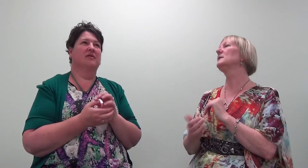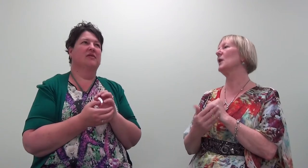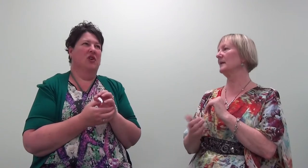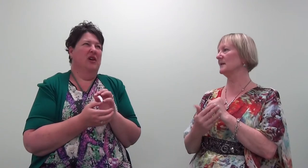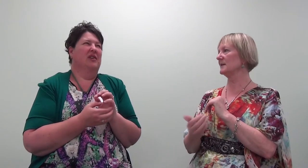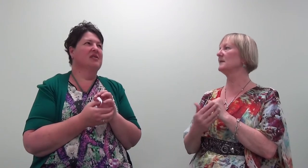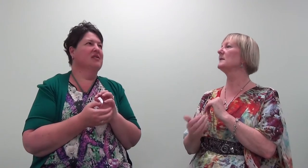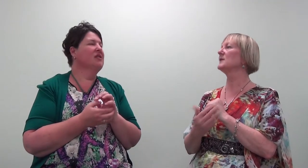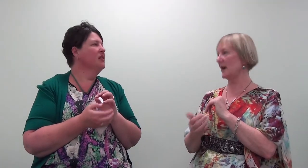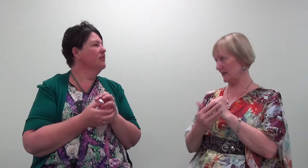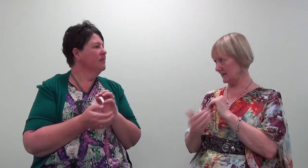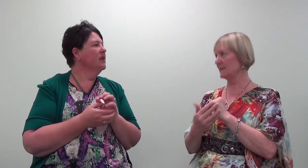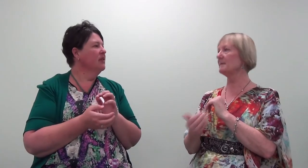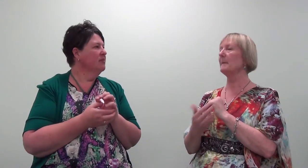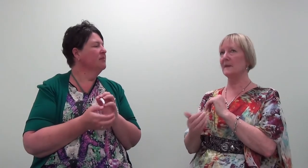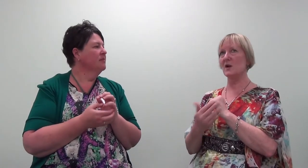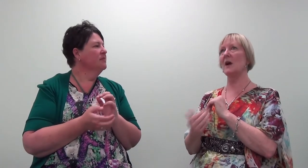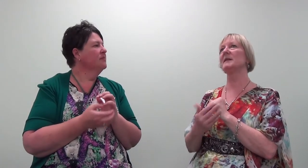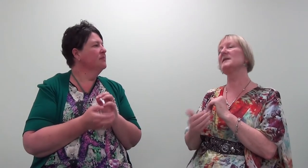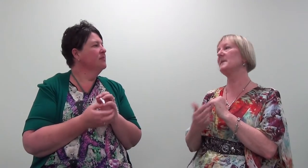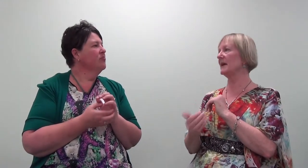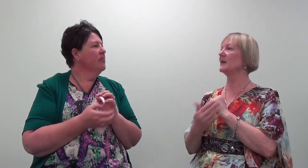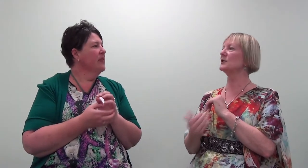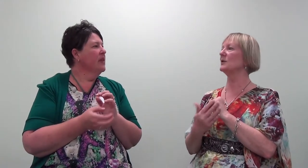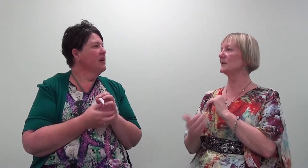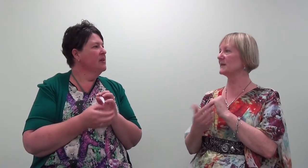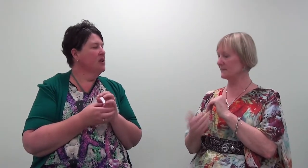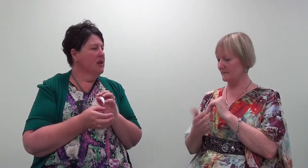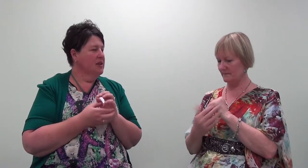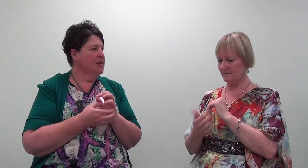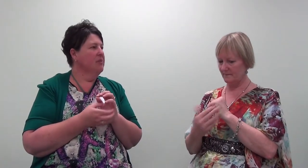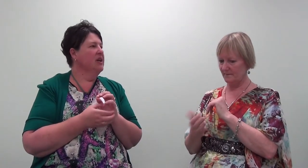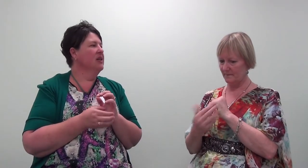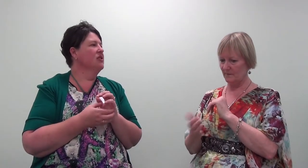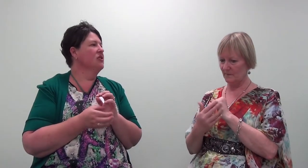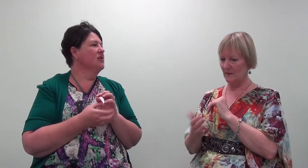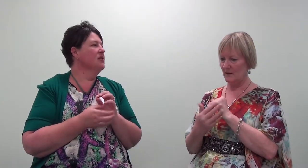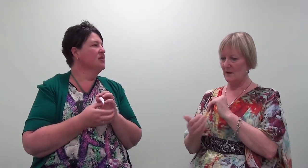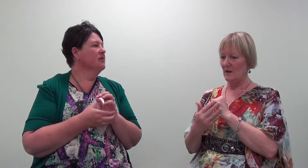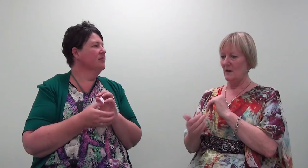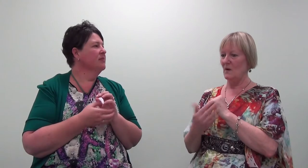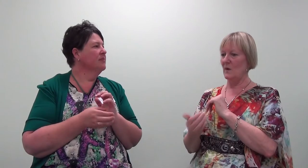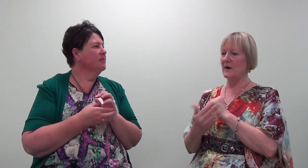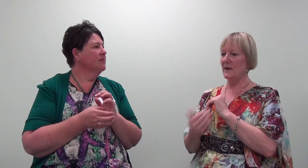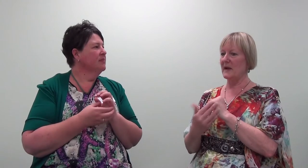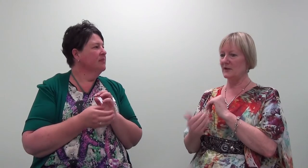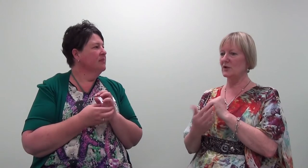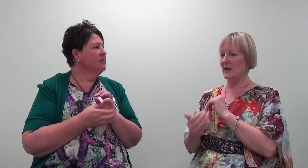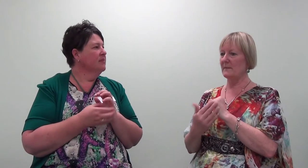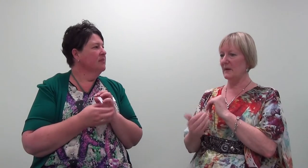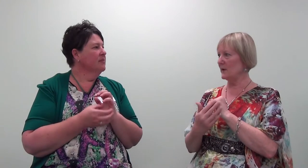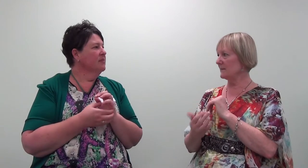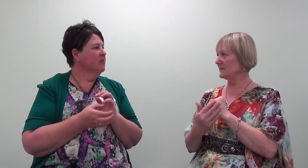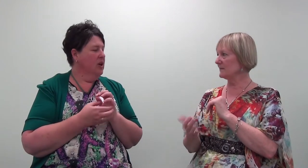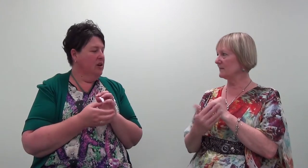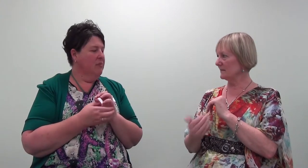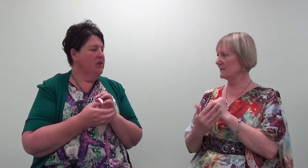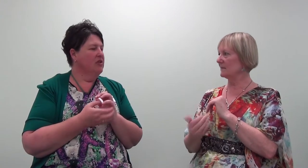Yeah. Tightness. Tightness. Tightness, yeah. Tightness in my neck and shoulders. Tightness in my neck and shoulders. When I imagine that memory. When I imagine